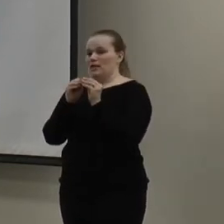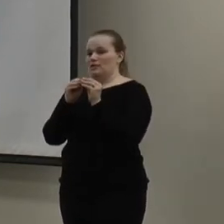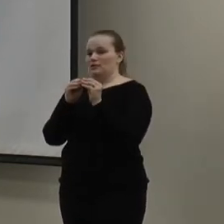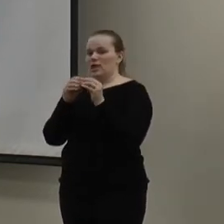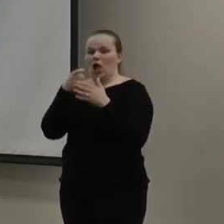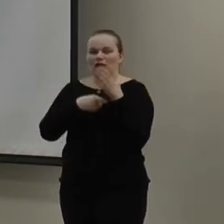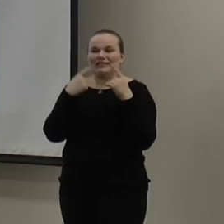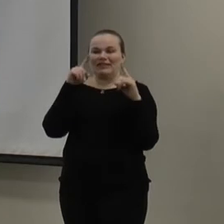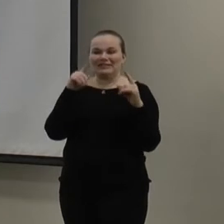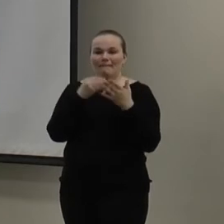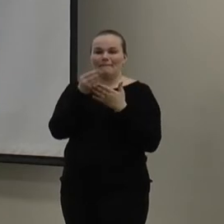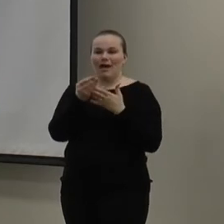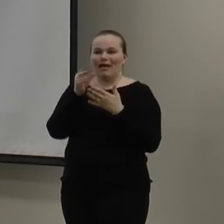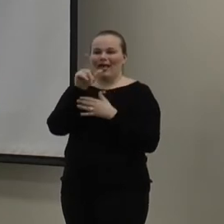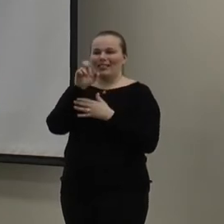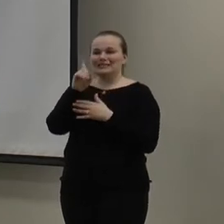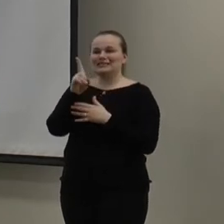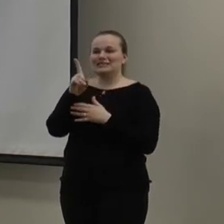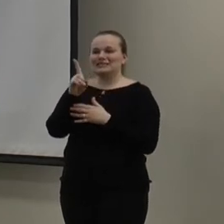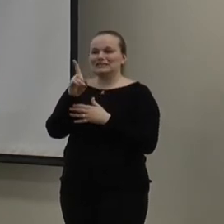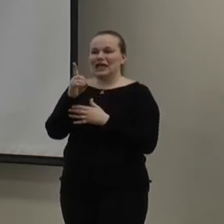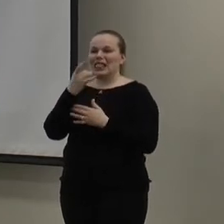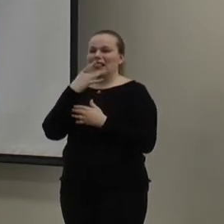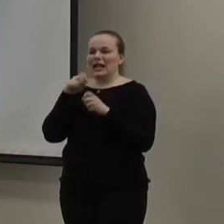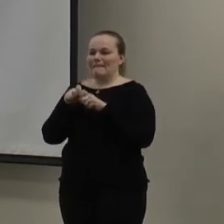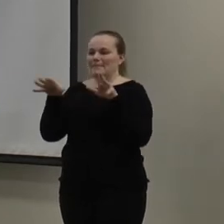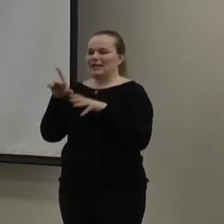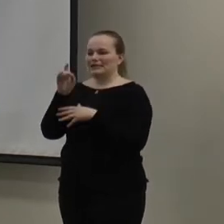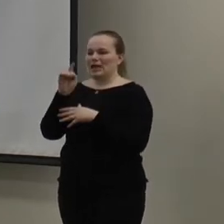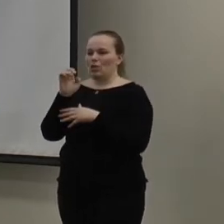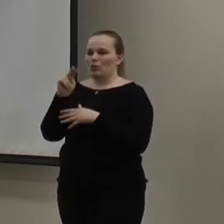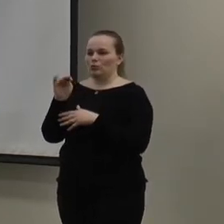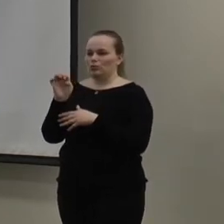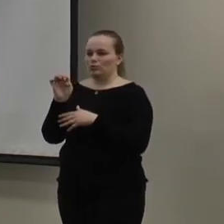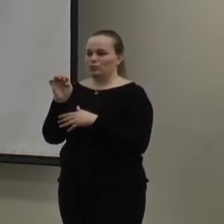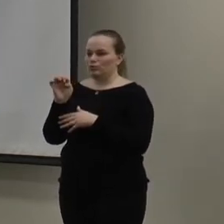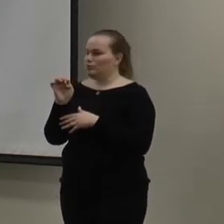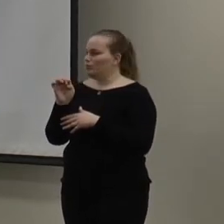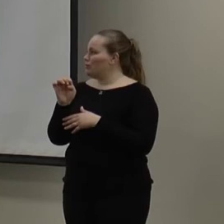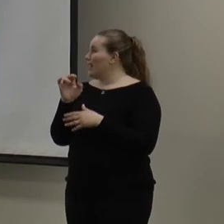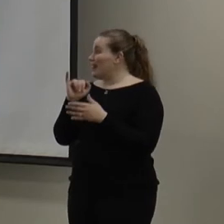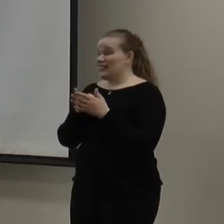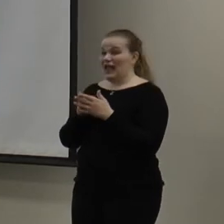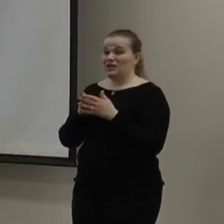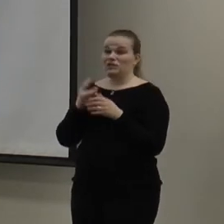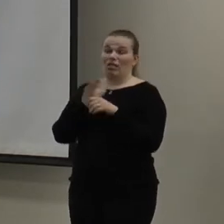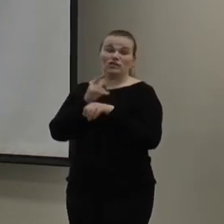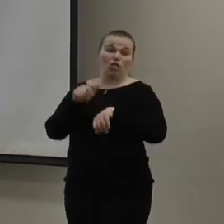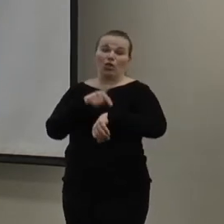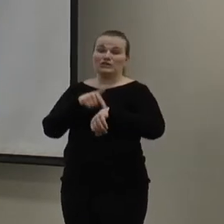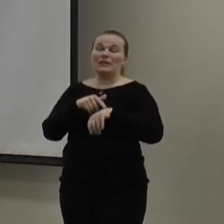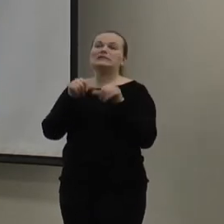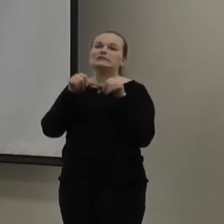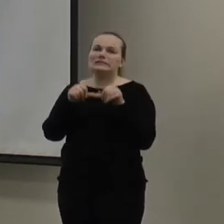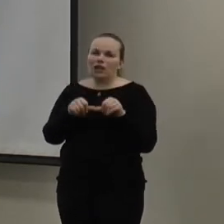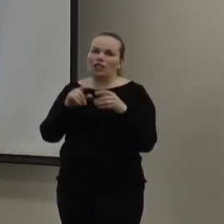effective to buy an LED, a light-emitting diver, to use. And, these last a long time. So, you know, it's